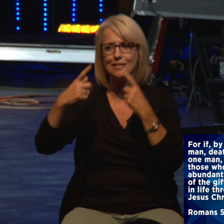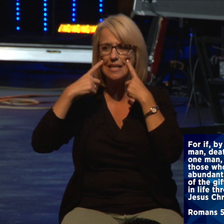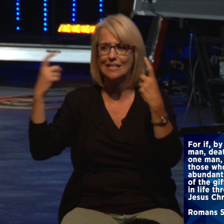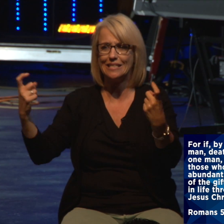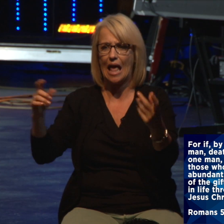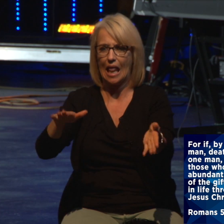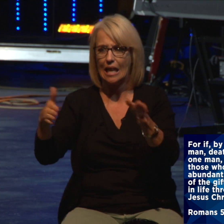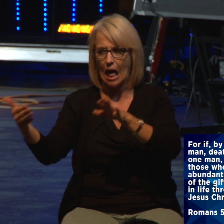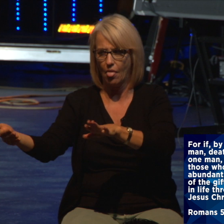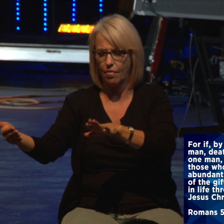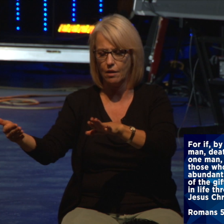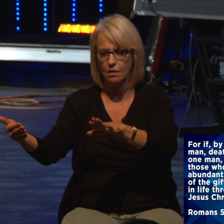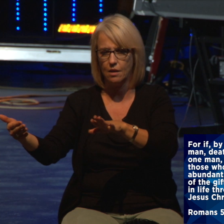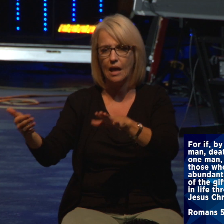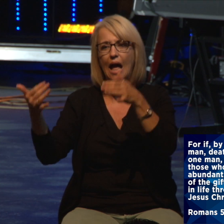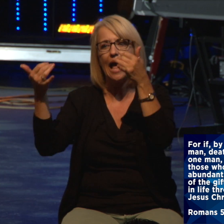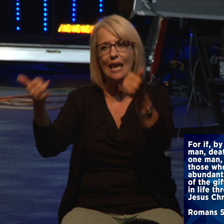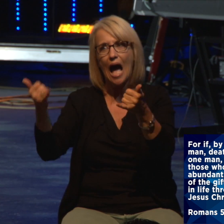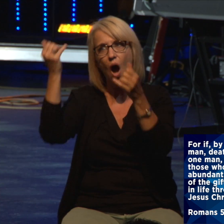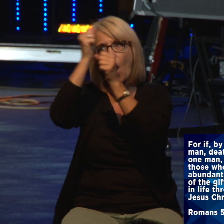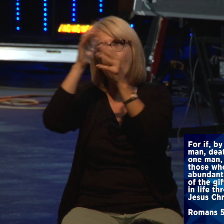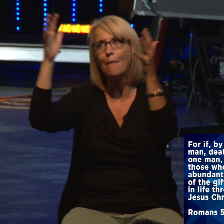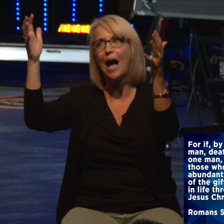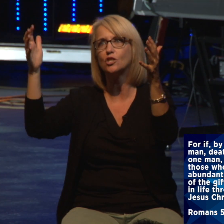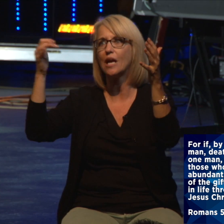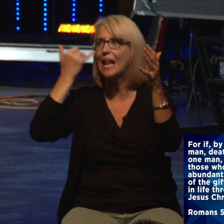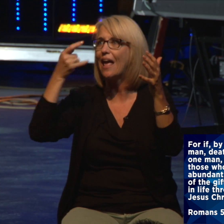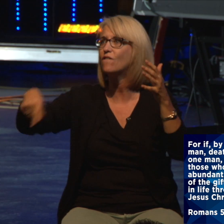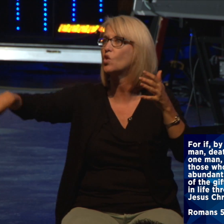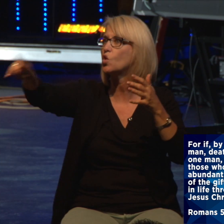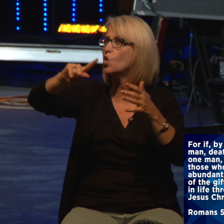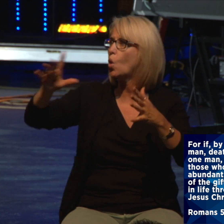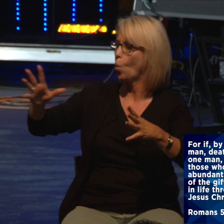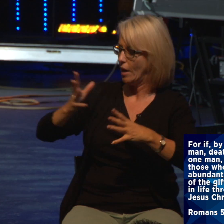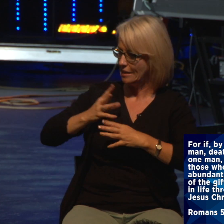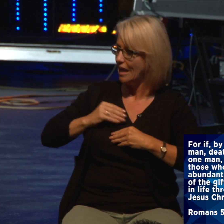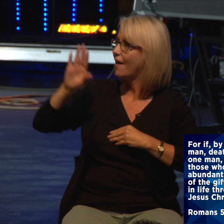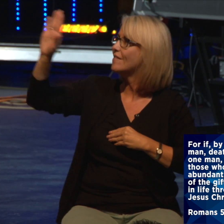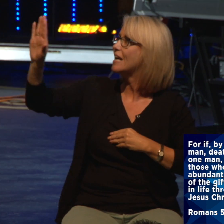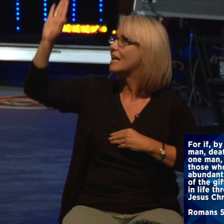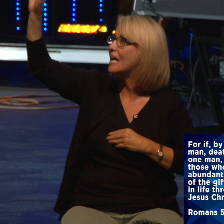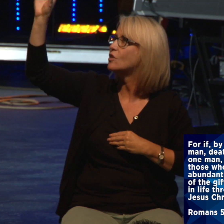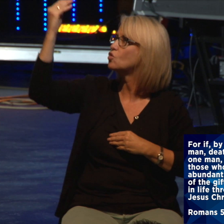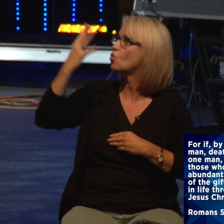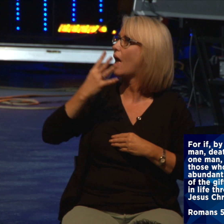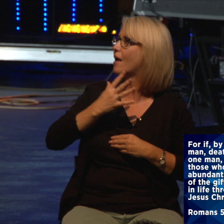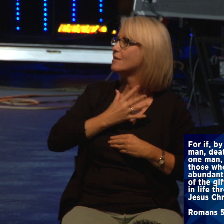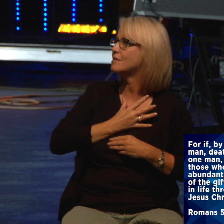man how much more will those who receive God's abundant provision of grace and of